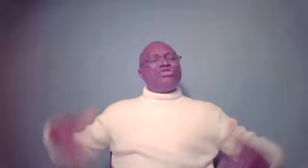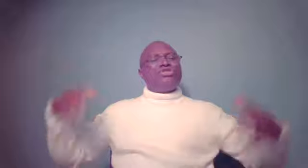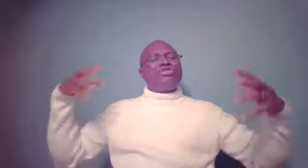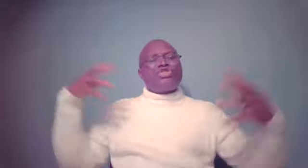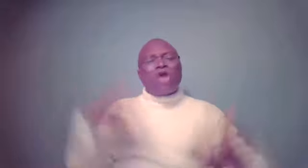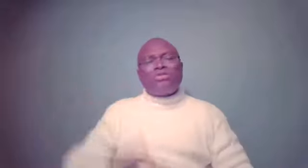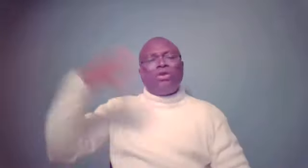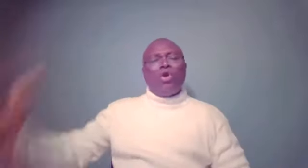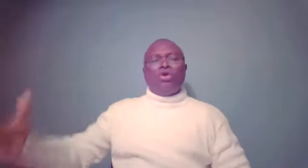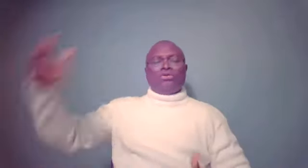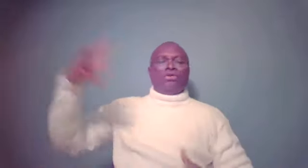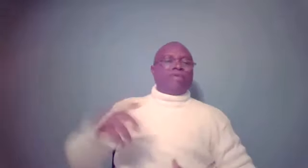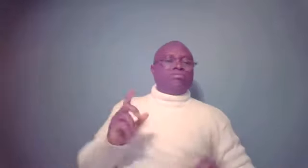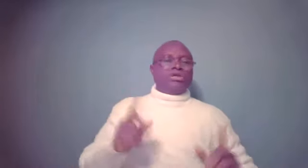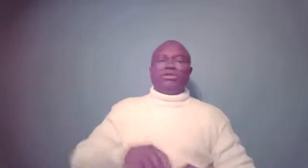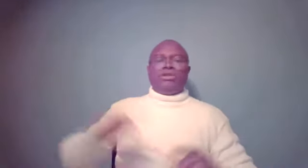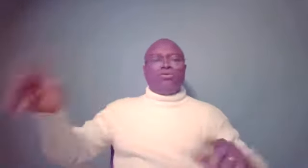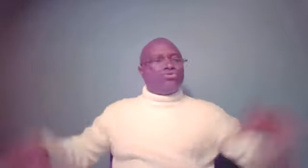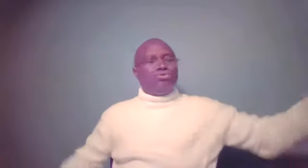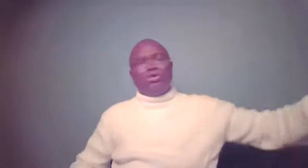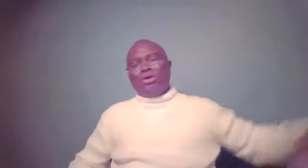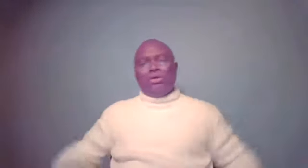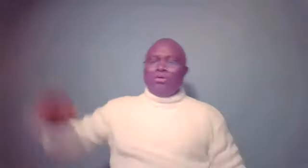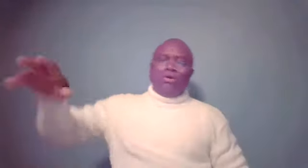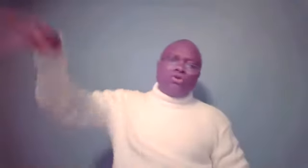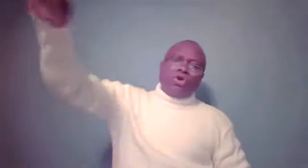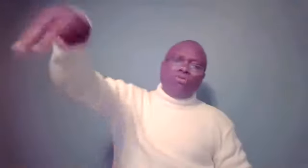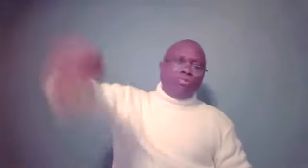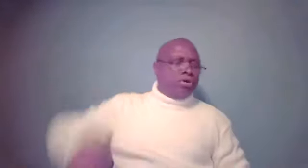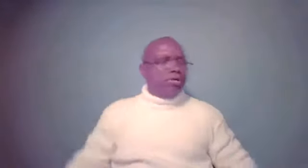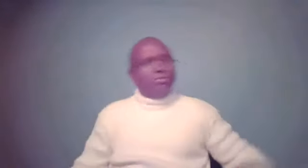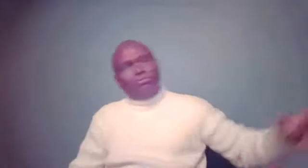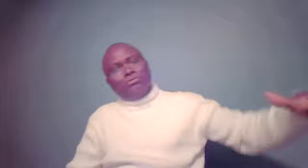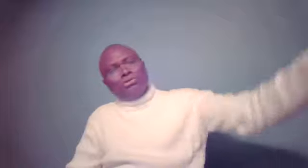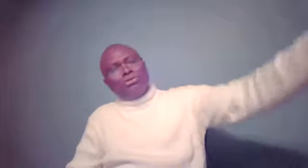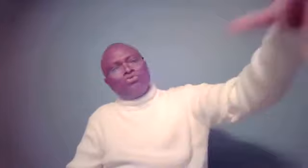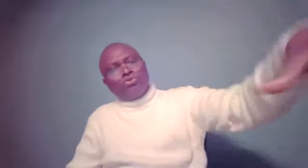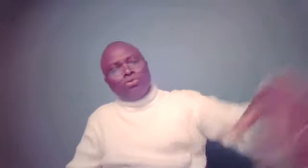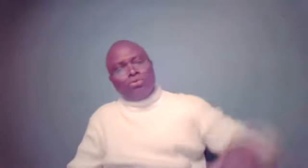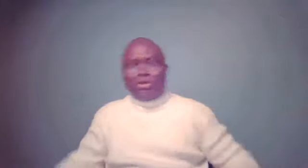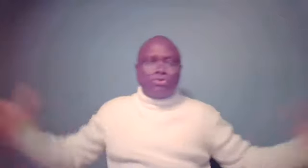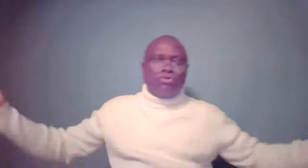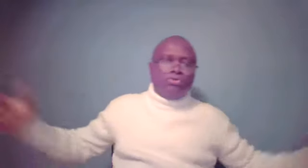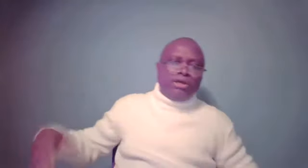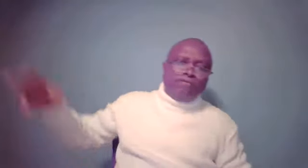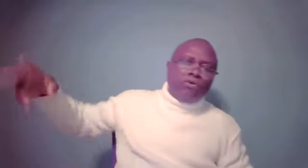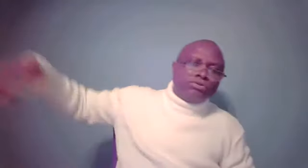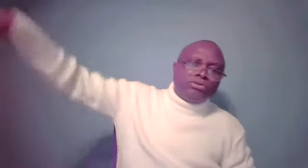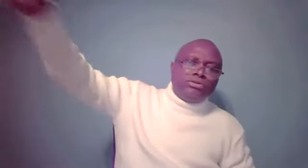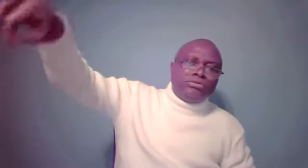And she sought the Lord. The Bible says she didn't go to horoscope or she didn't go to Google. There was no Google then, of course. She didn't,